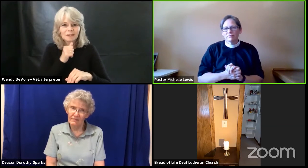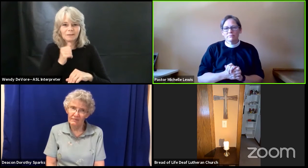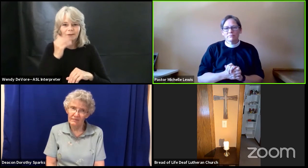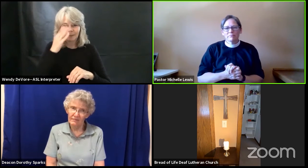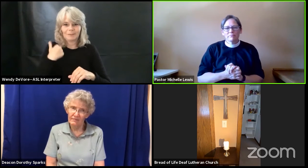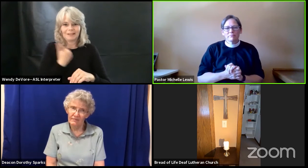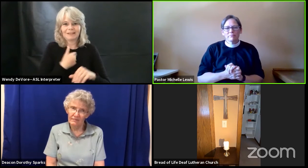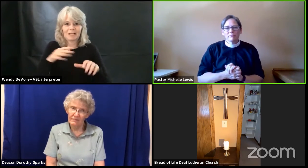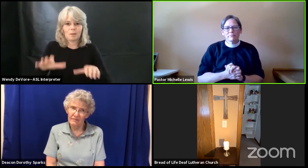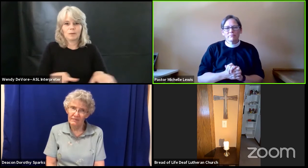love us when